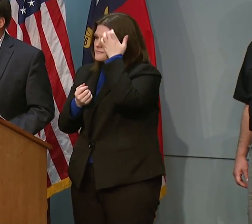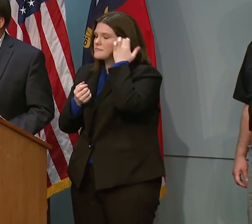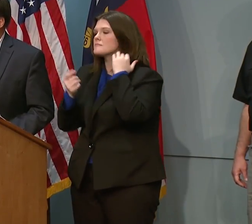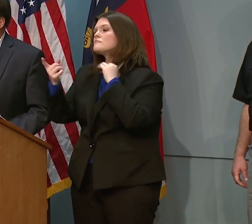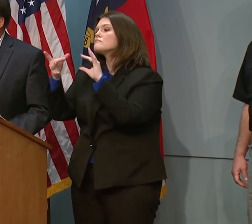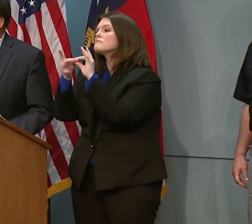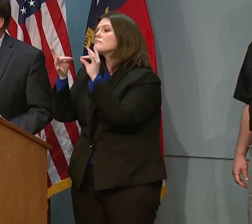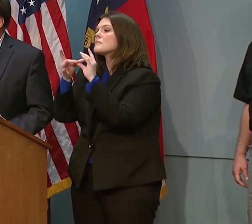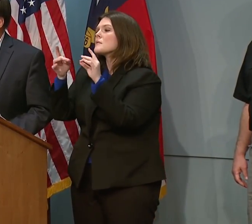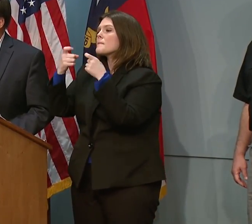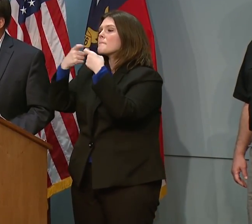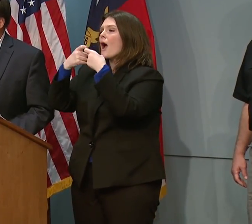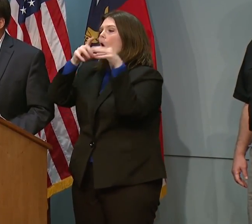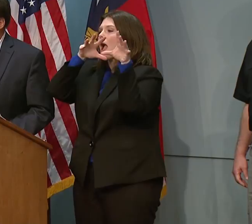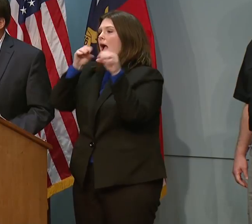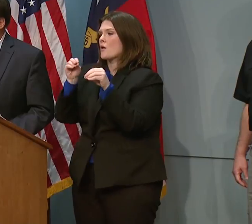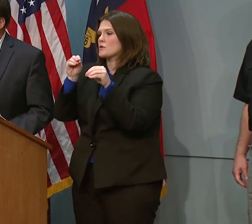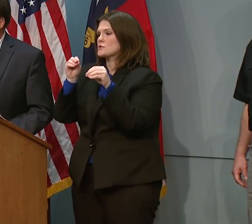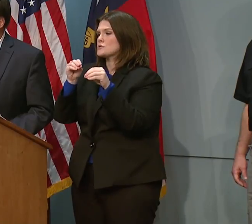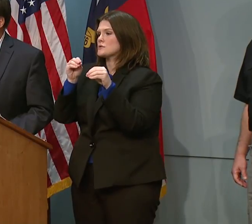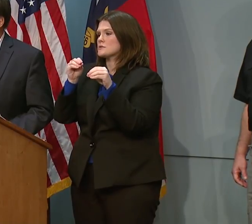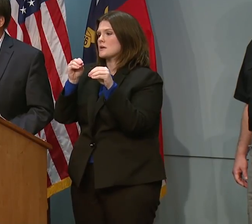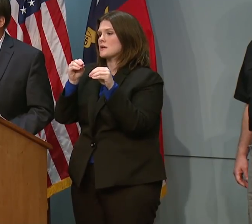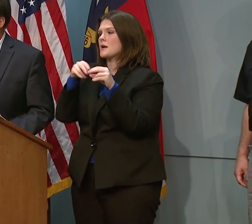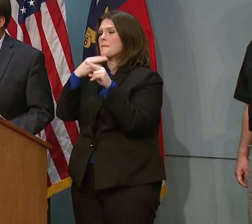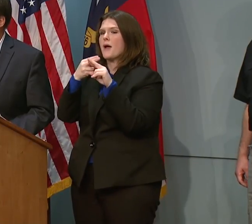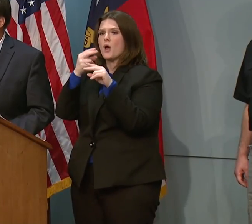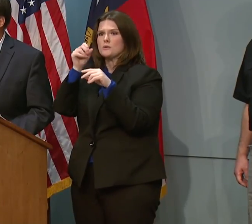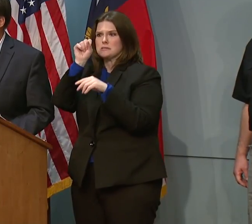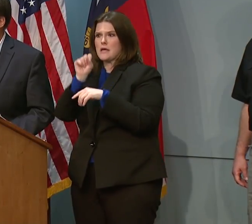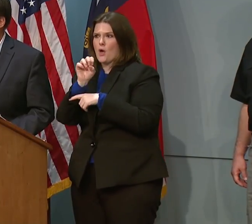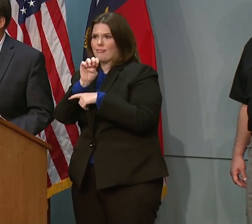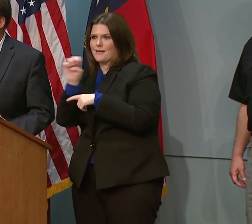power outage affecting the southeastern part of the state,